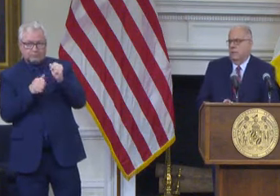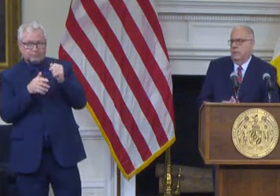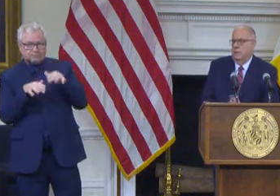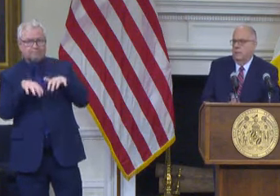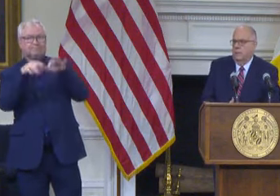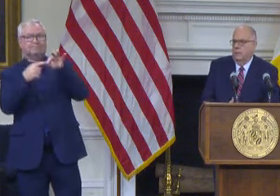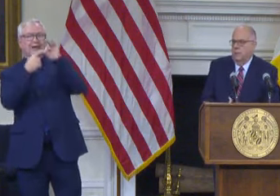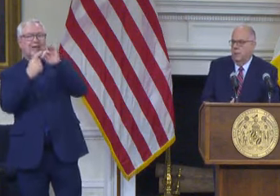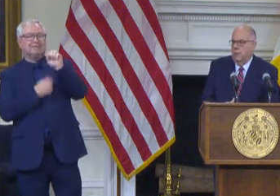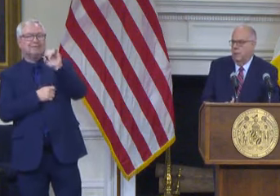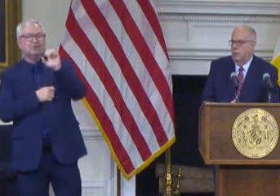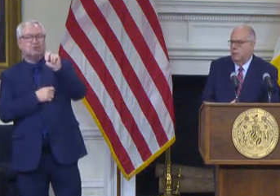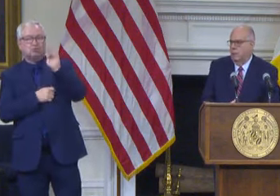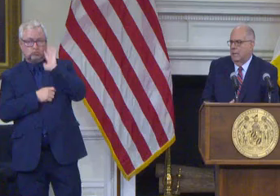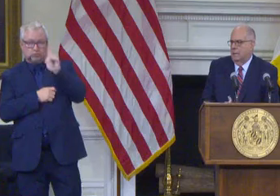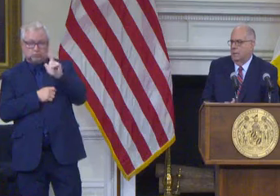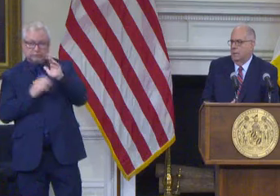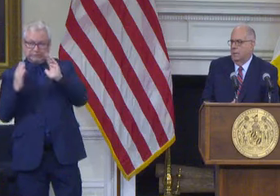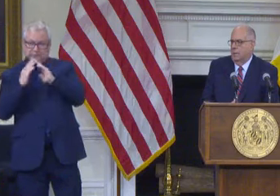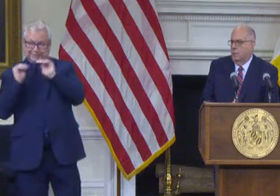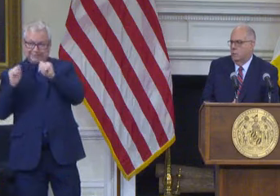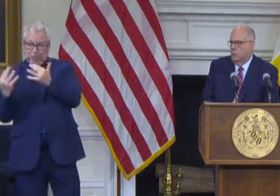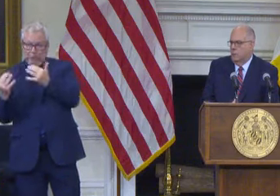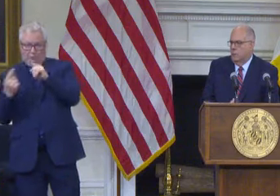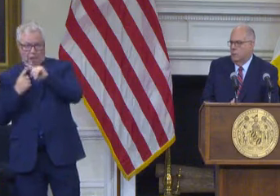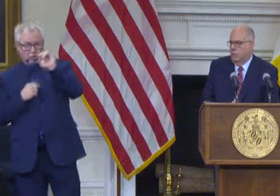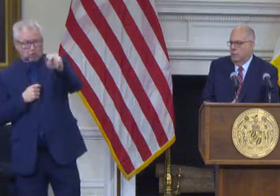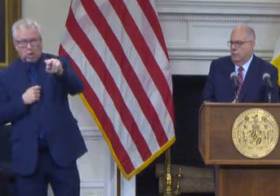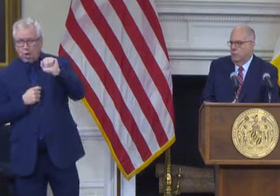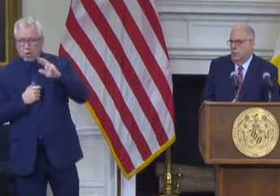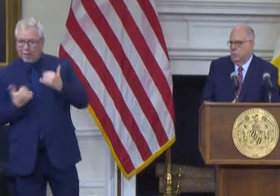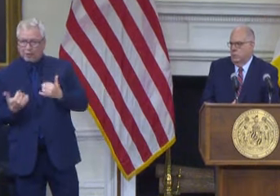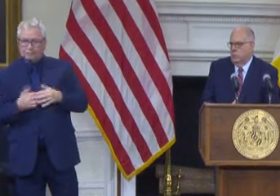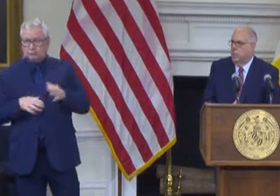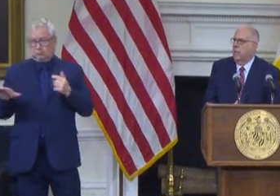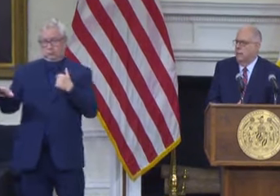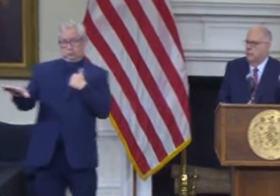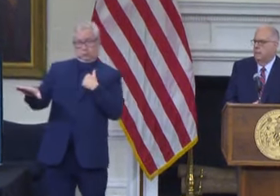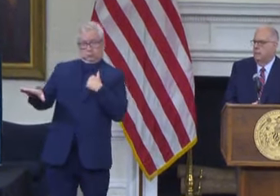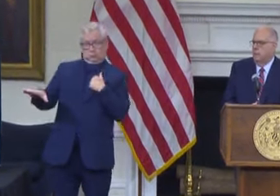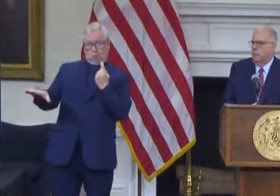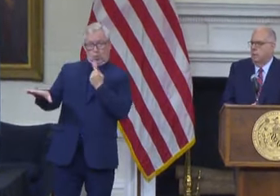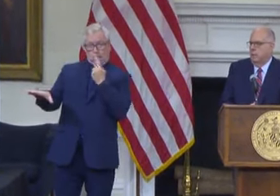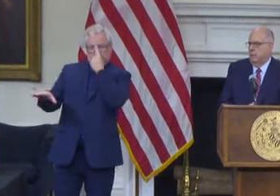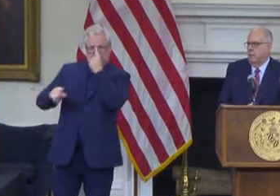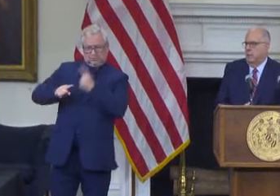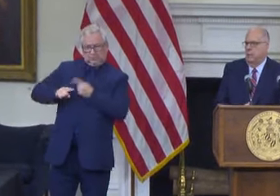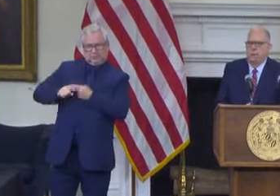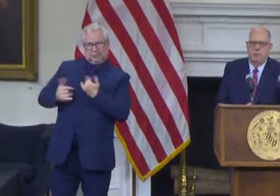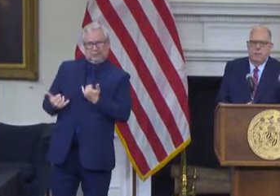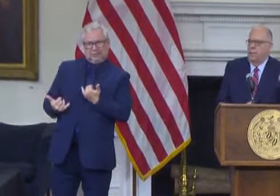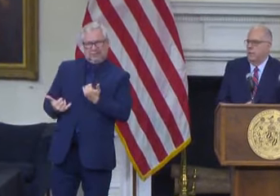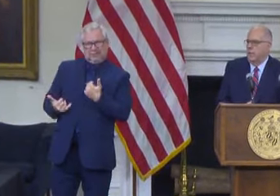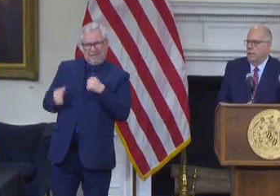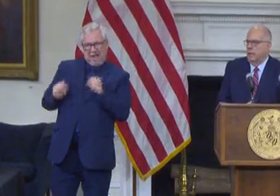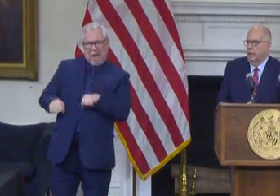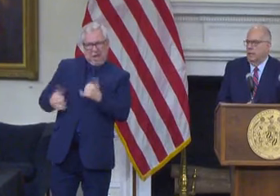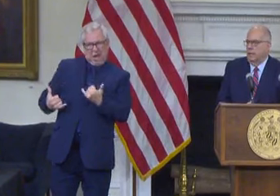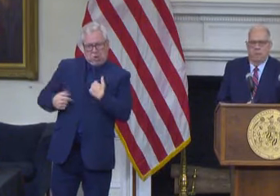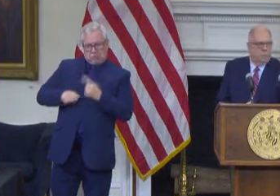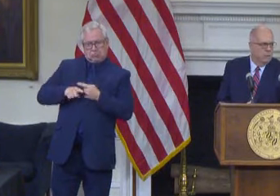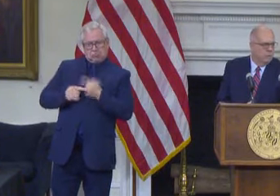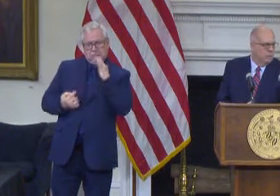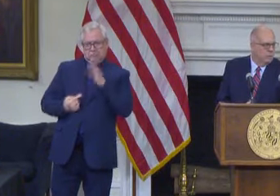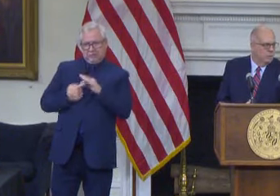I mean I'm always an internal optimist I'm not sure that I really believe that they will but they can they're going to be here another day